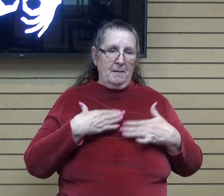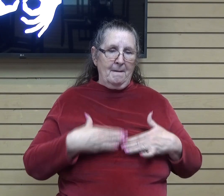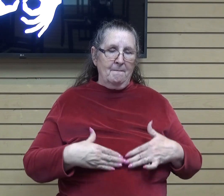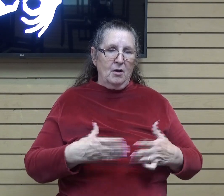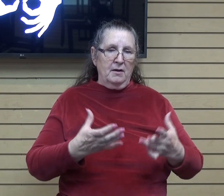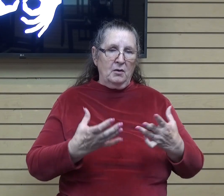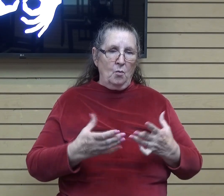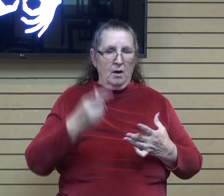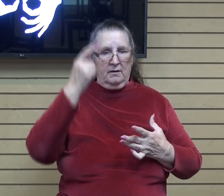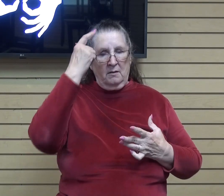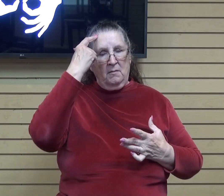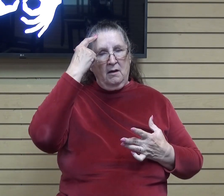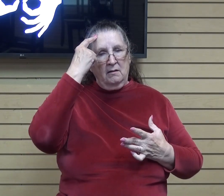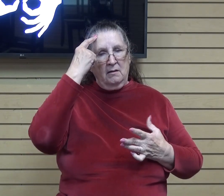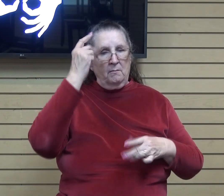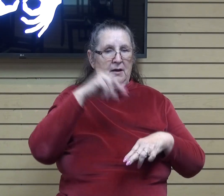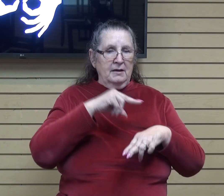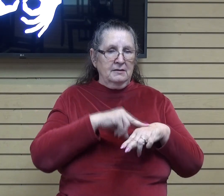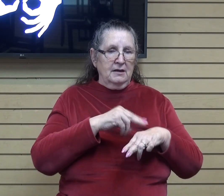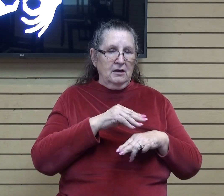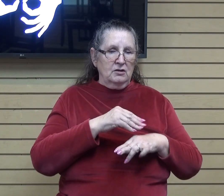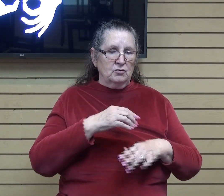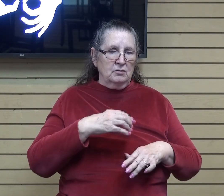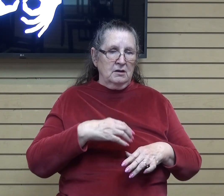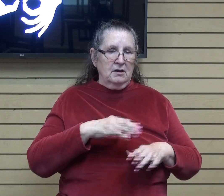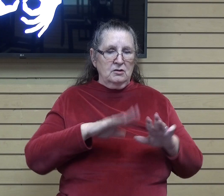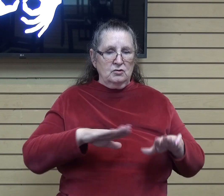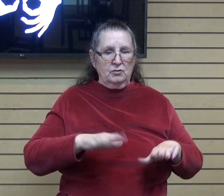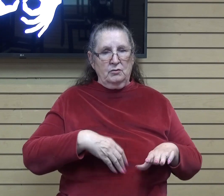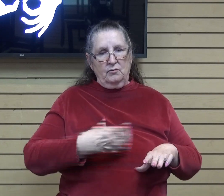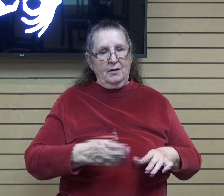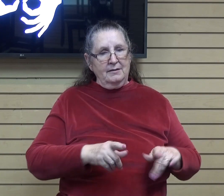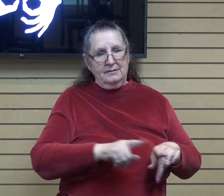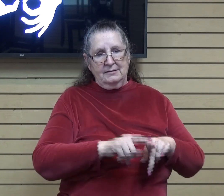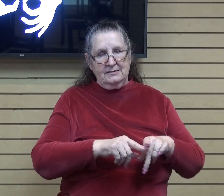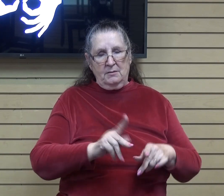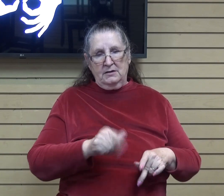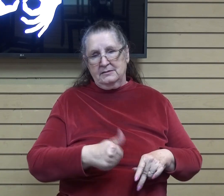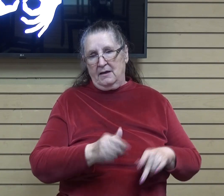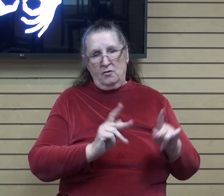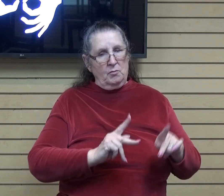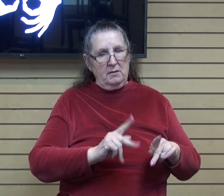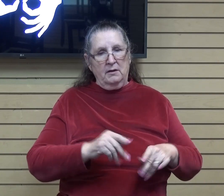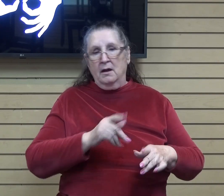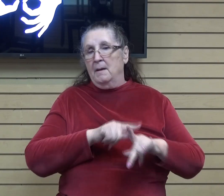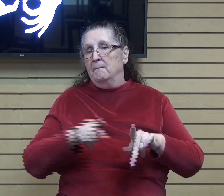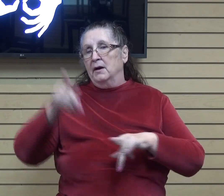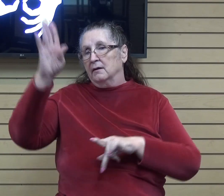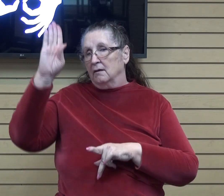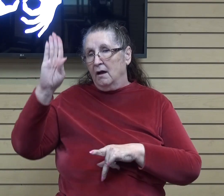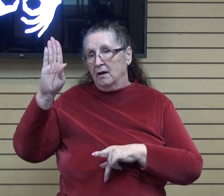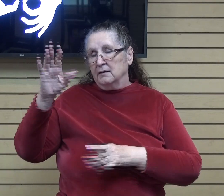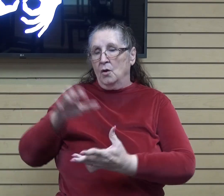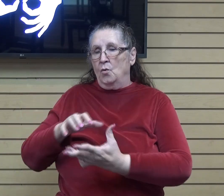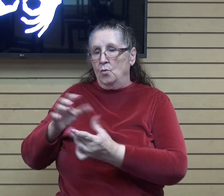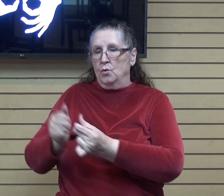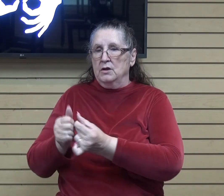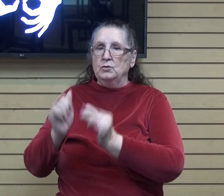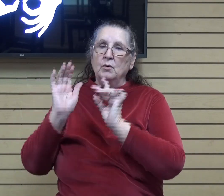mind, and were by nature children of wrath, like the rest of mankind. But God, being rich in mercy, because of the